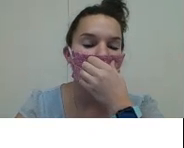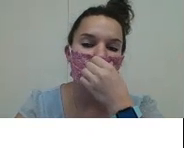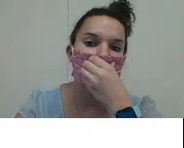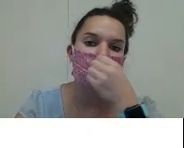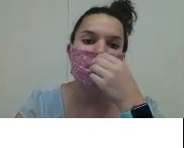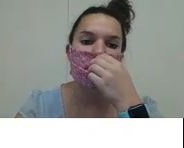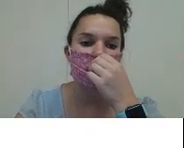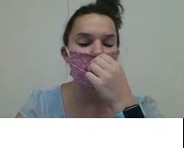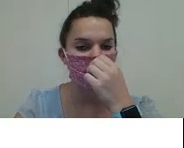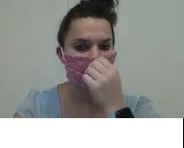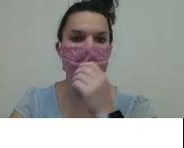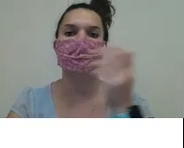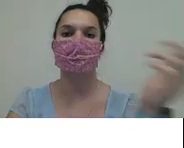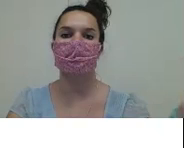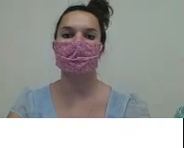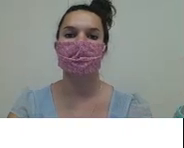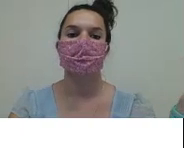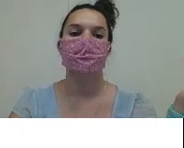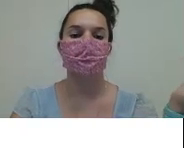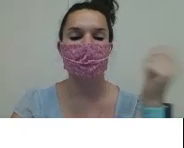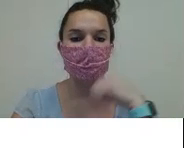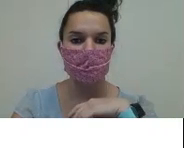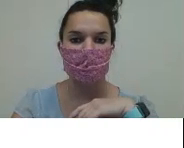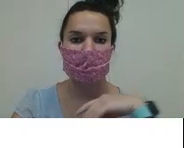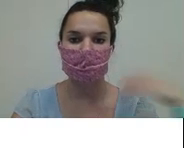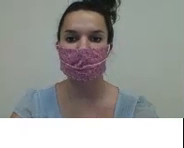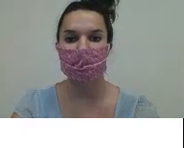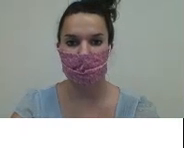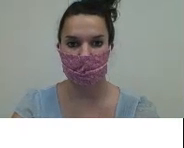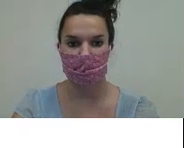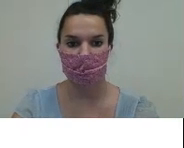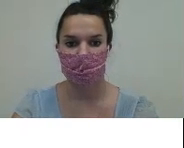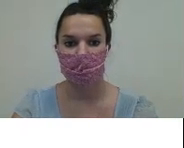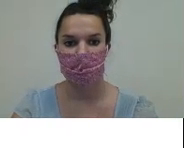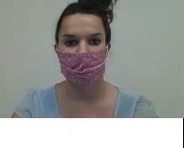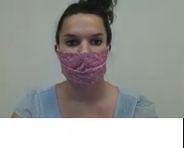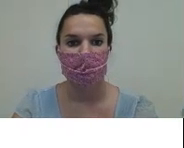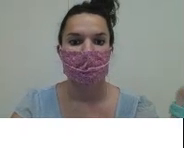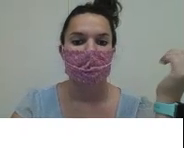Oh, another bear came along. So we had two. And then what happened?